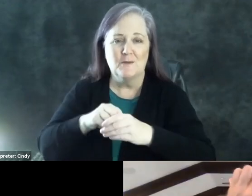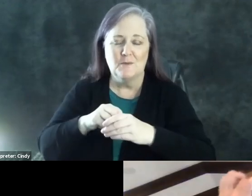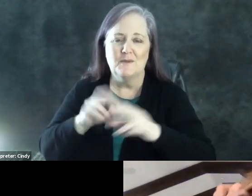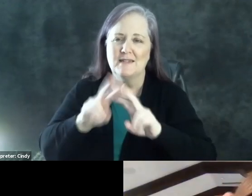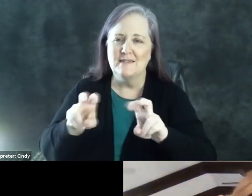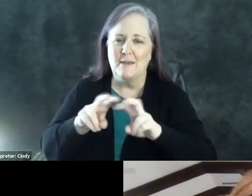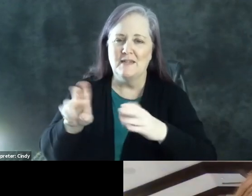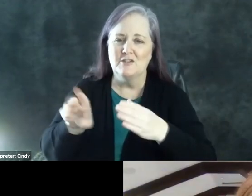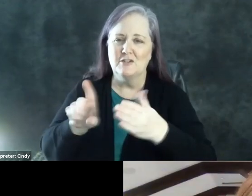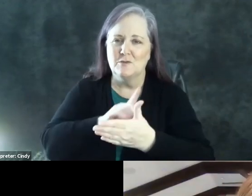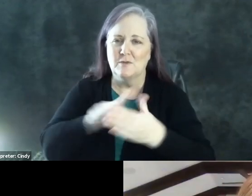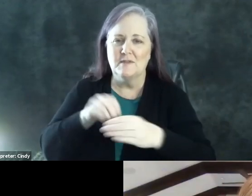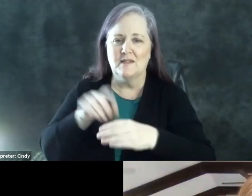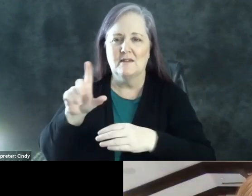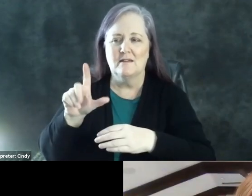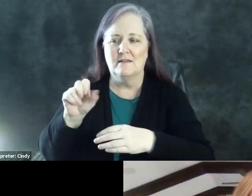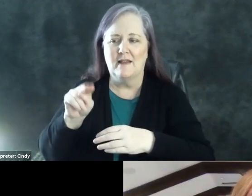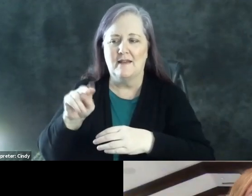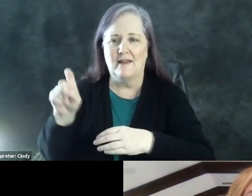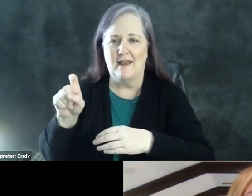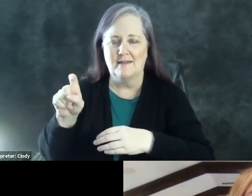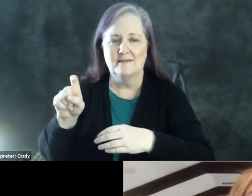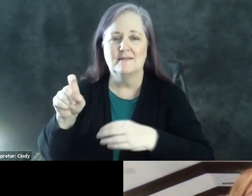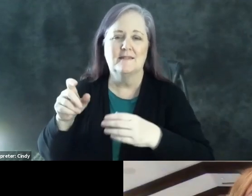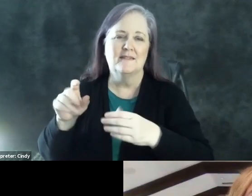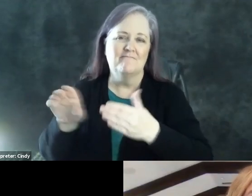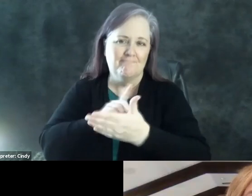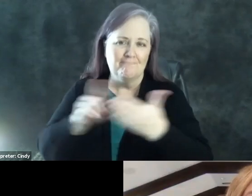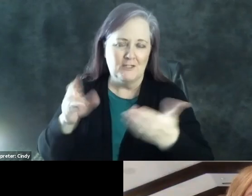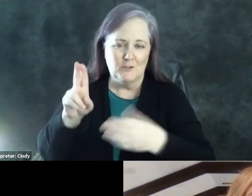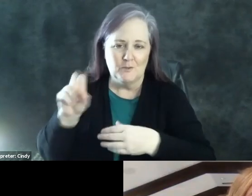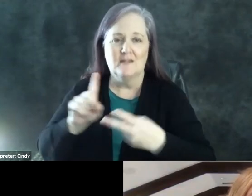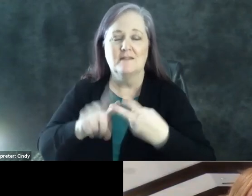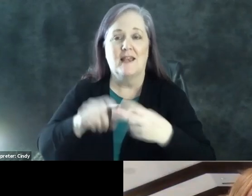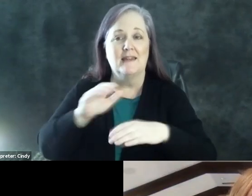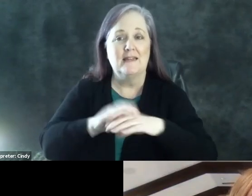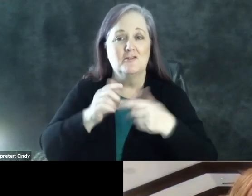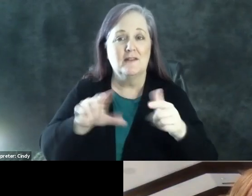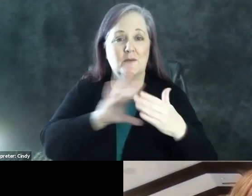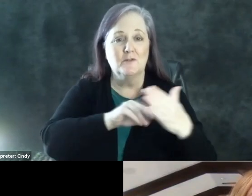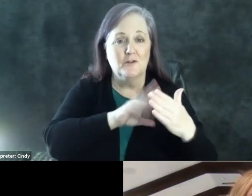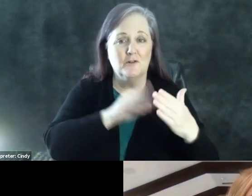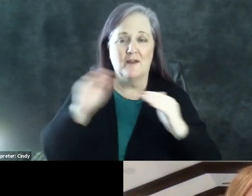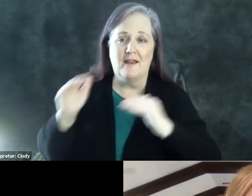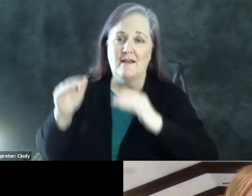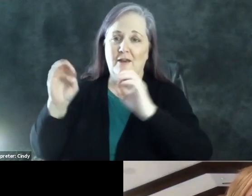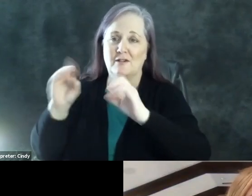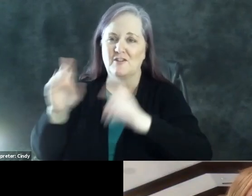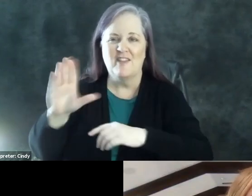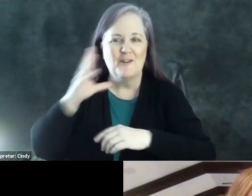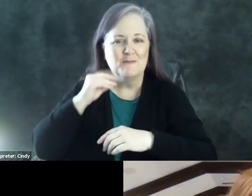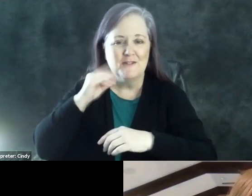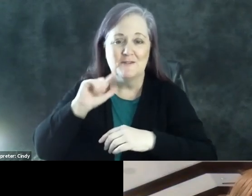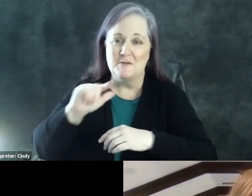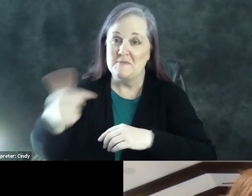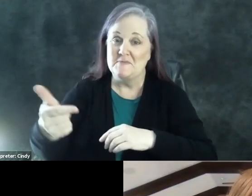of discrimination in the Latinx community in the United States and experiences of English language learners and higher education. So with that,